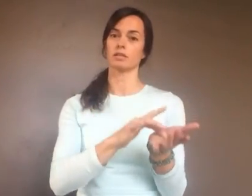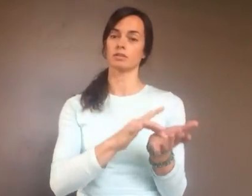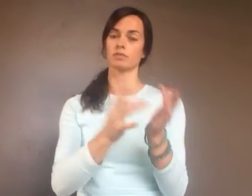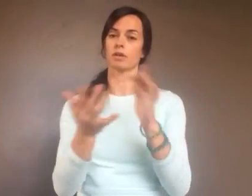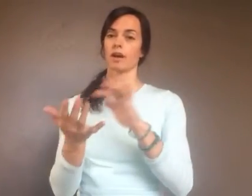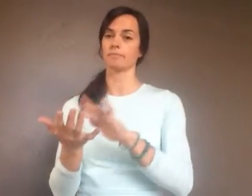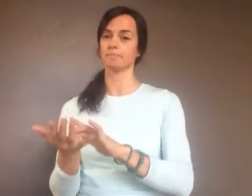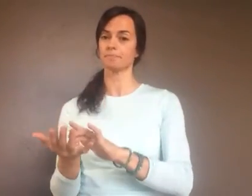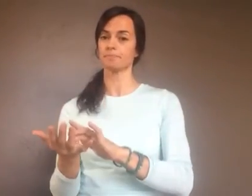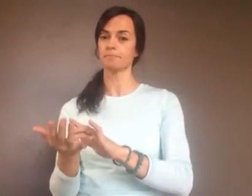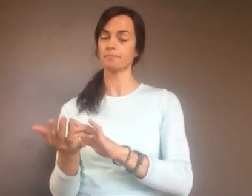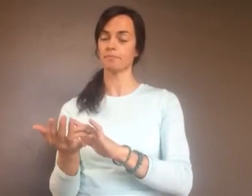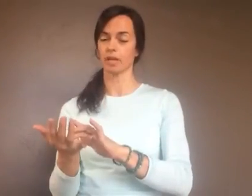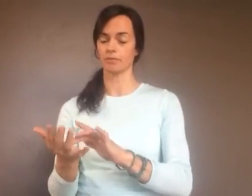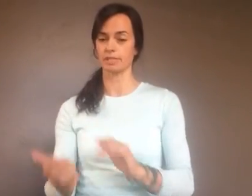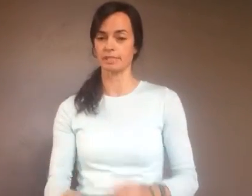natures of God, of Jesus.